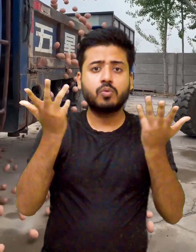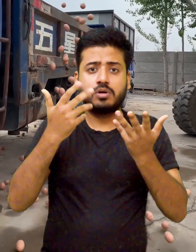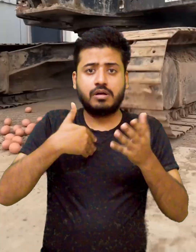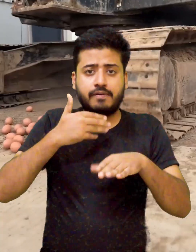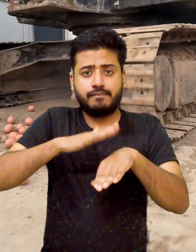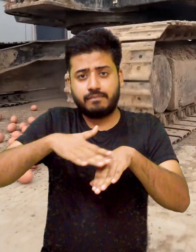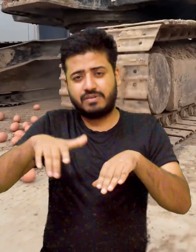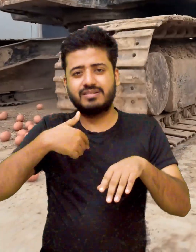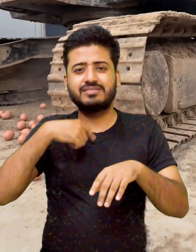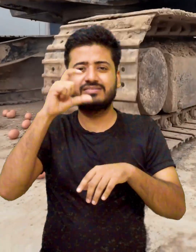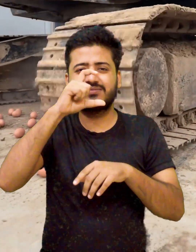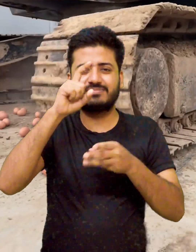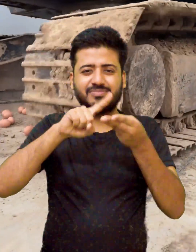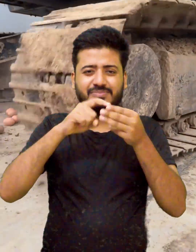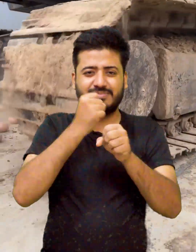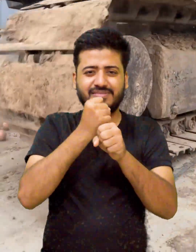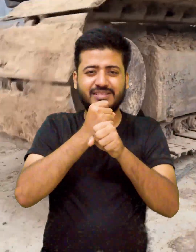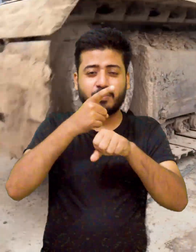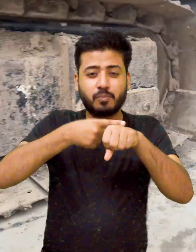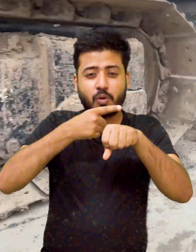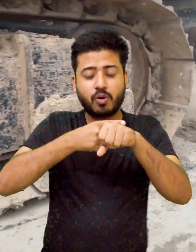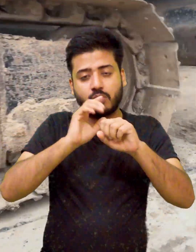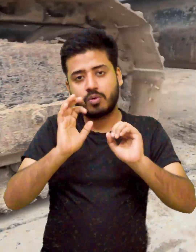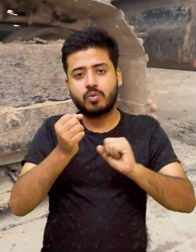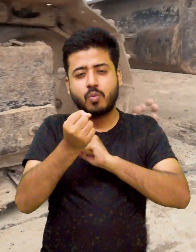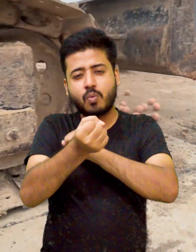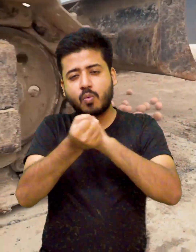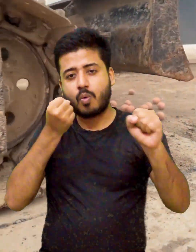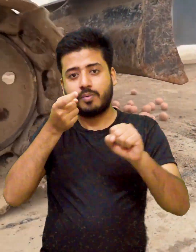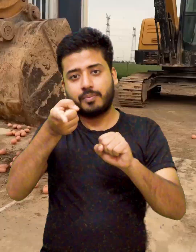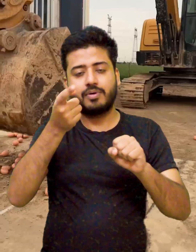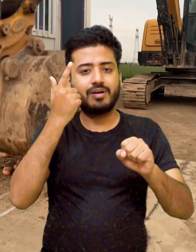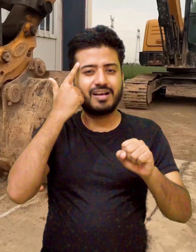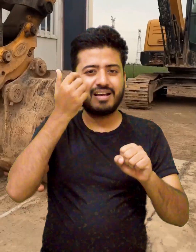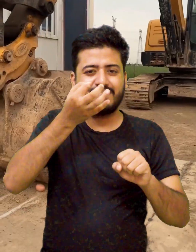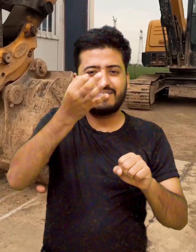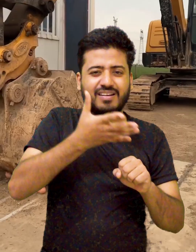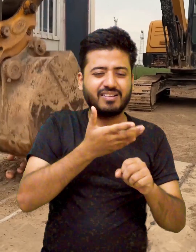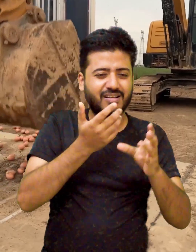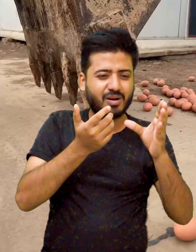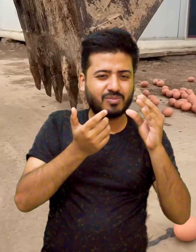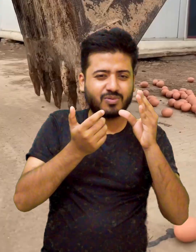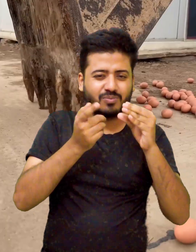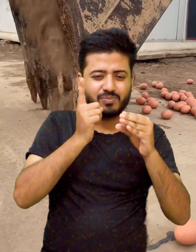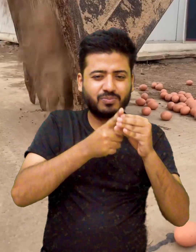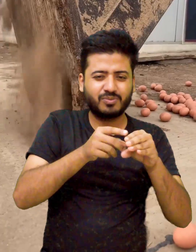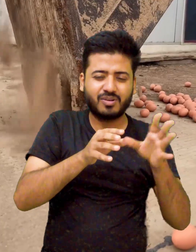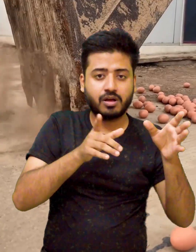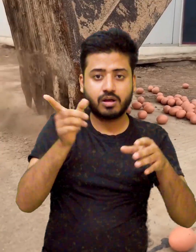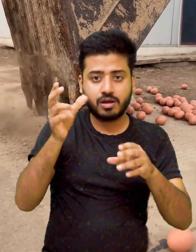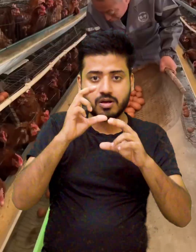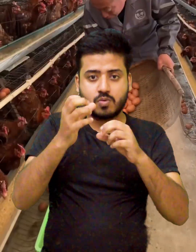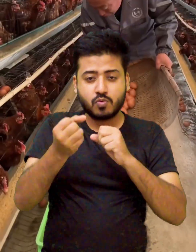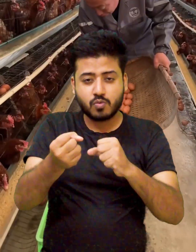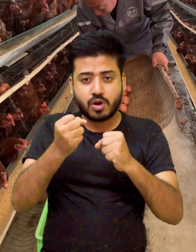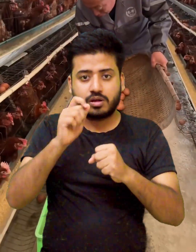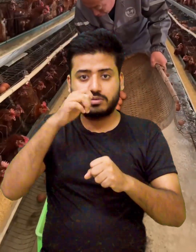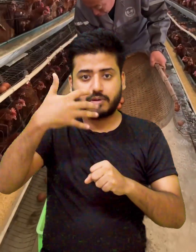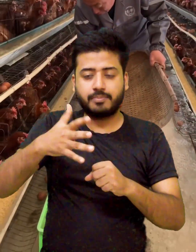so strong they can support the weight of a person however these rays can also describe fossilized dinosaur eggs or even